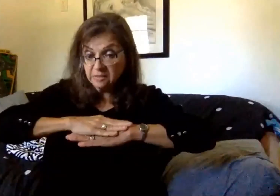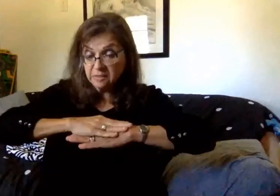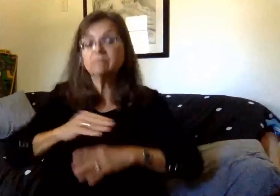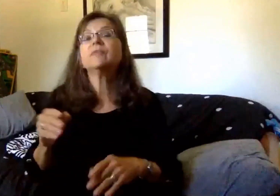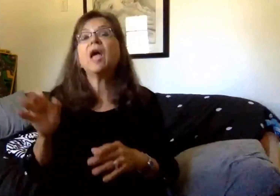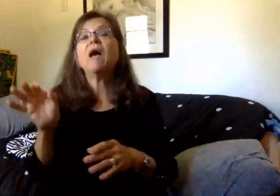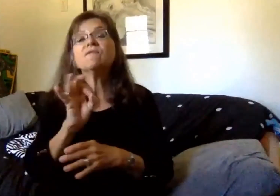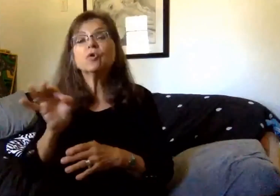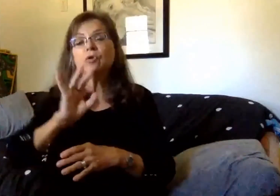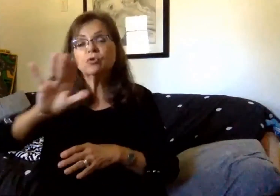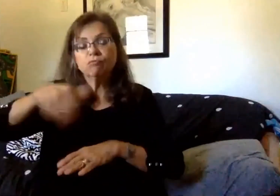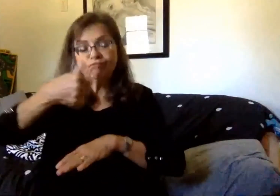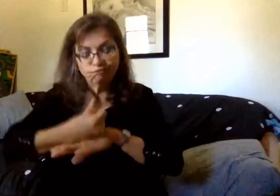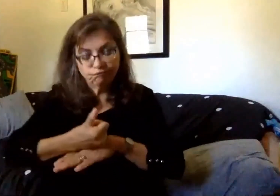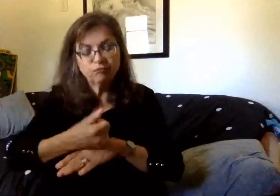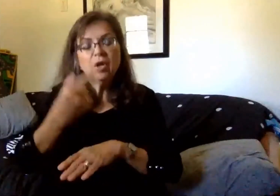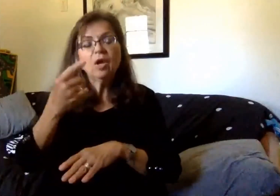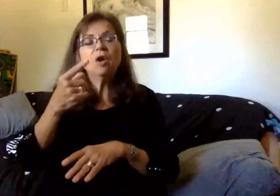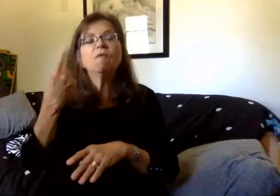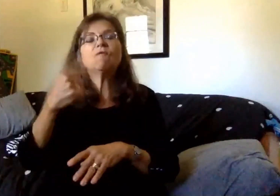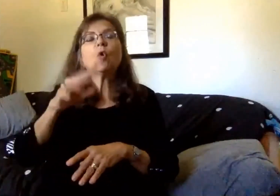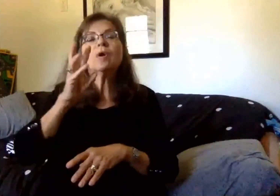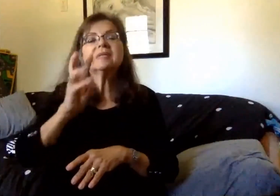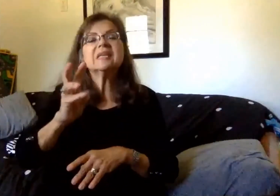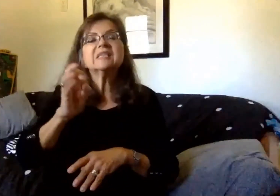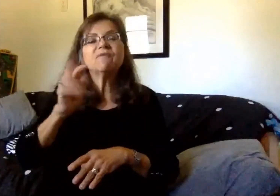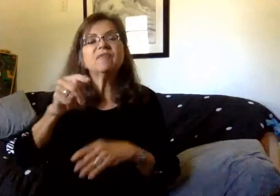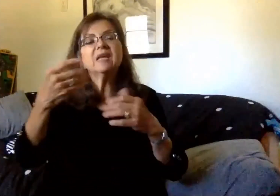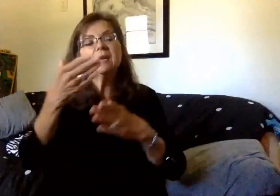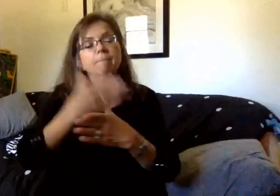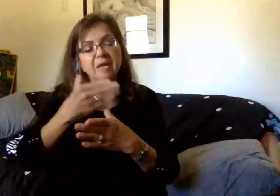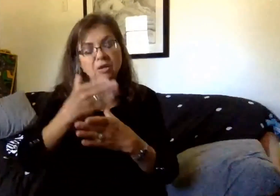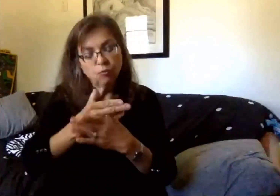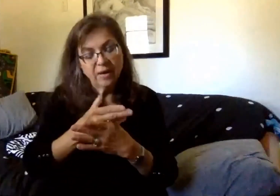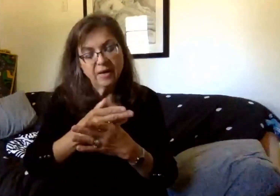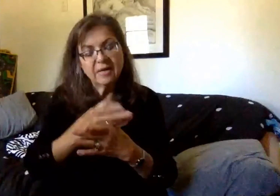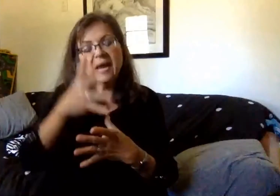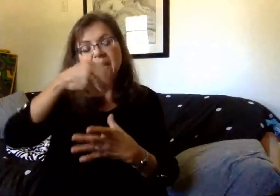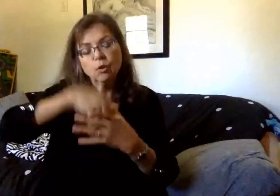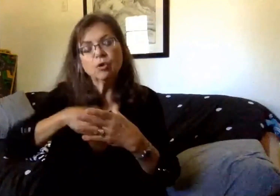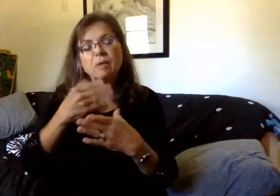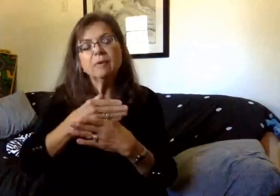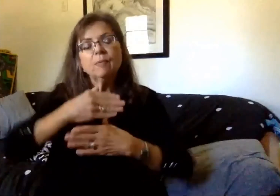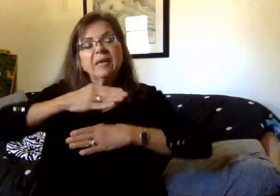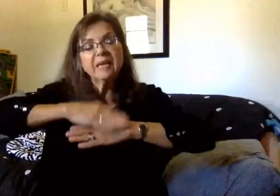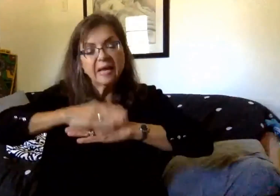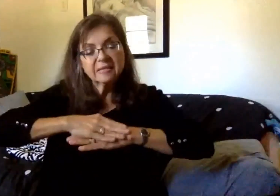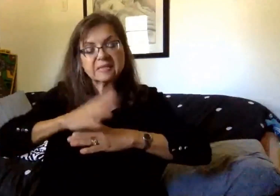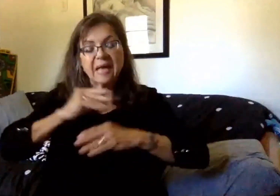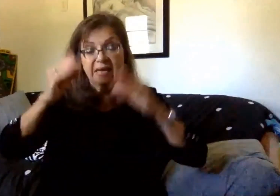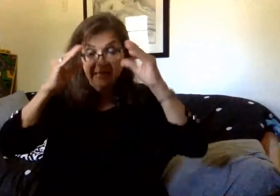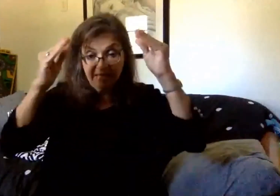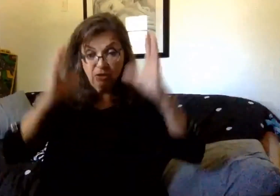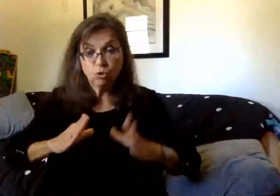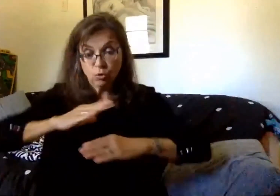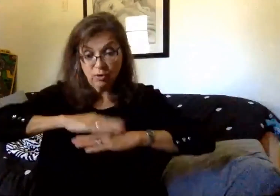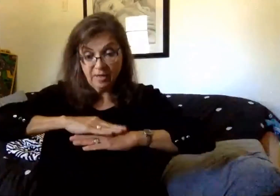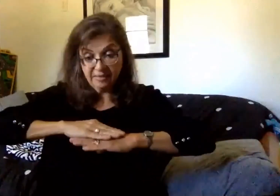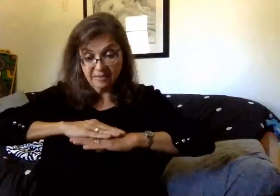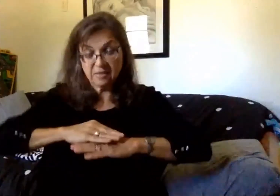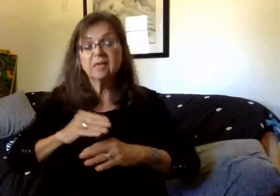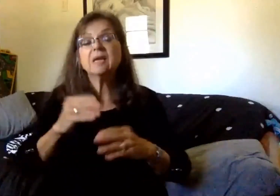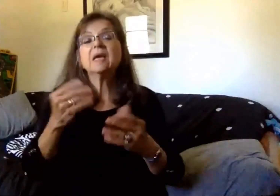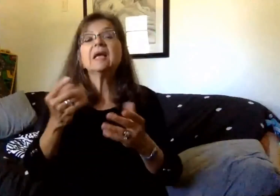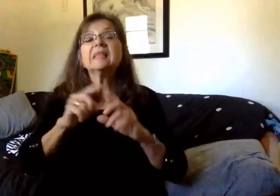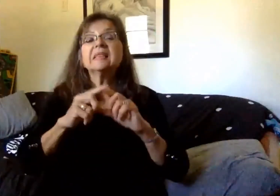so that six feet of social distancing is maintained in all directions, including between student desks and the teacher's desk. The district has ordered